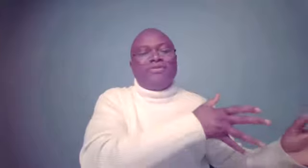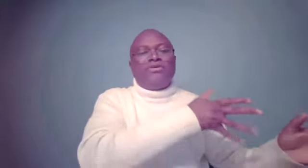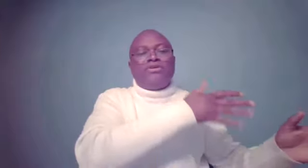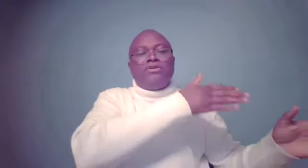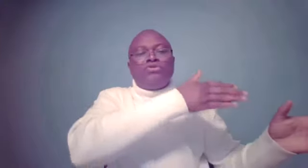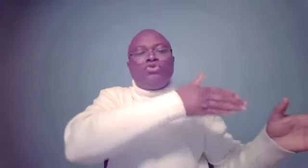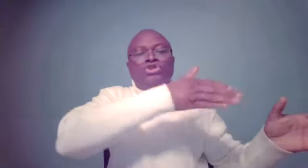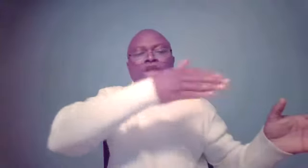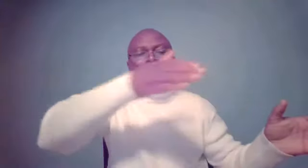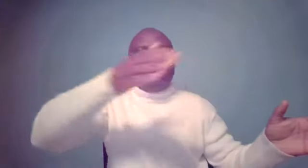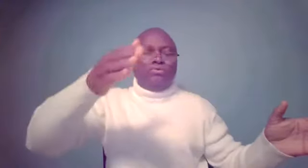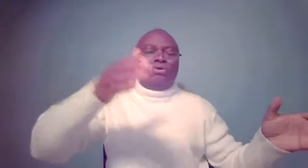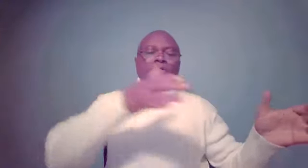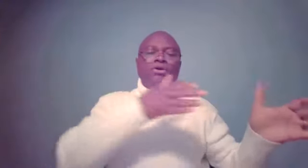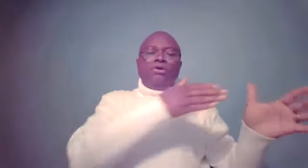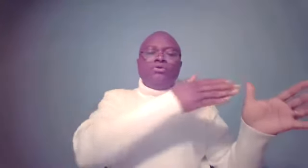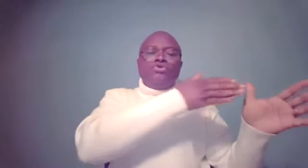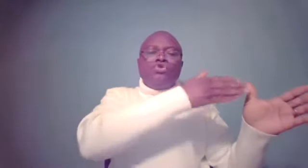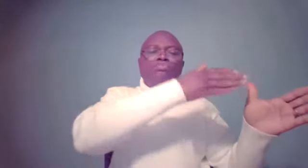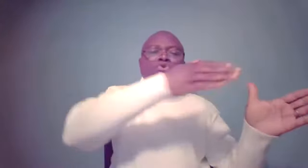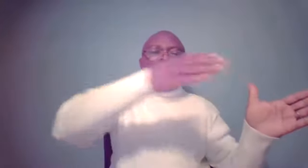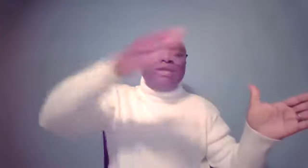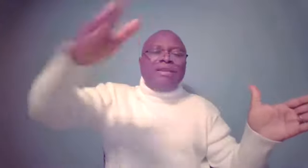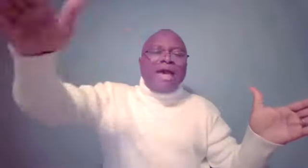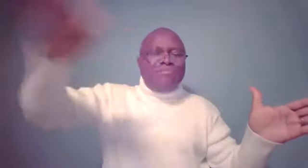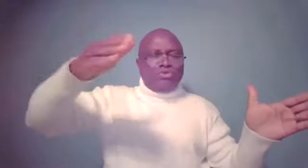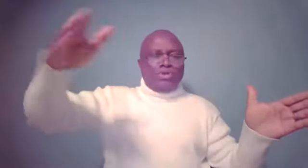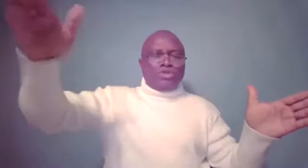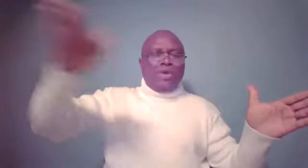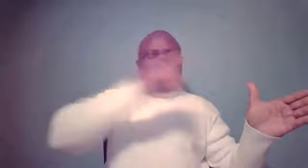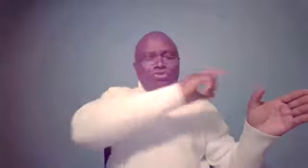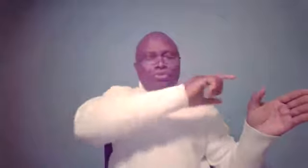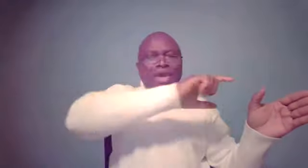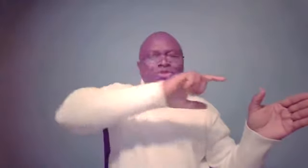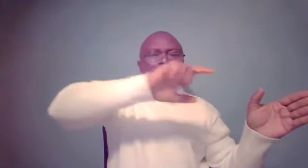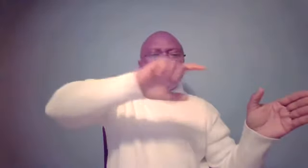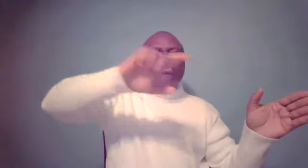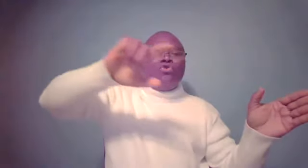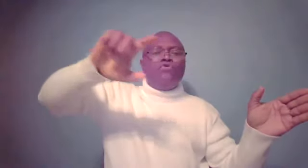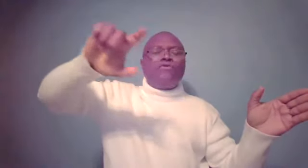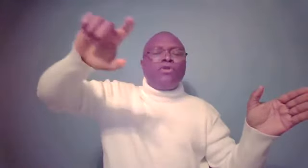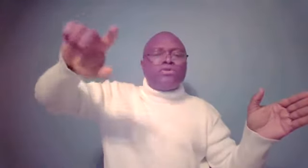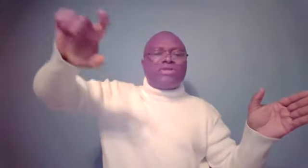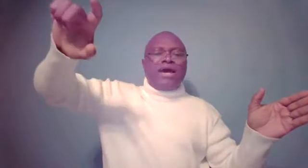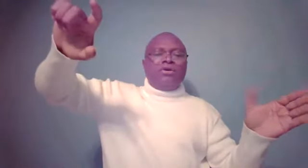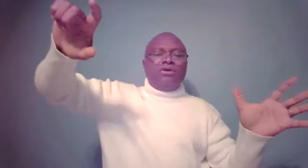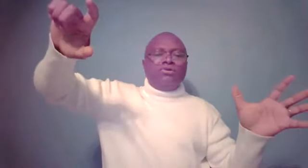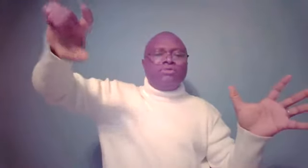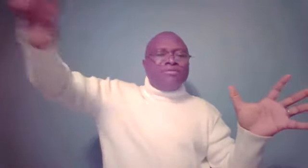to shape you, to put you in alignment with his will, to get you to move closer to that